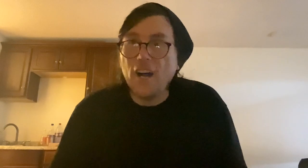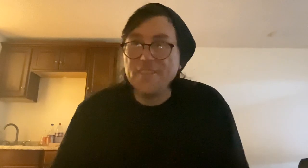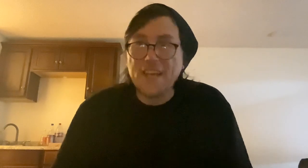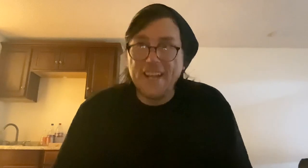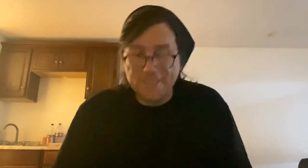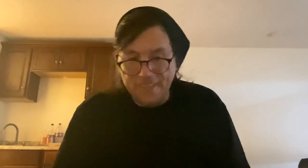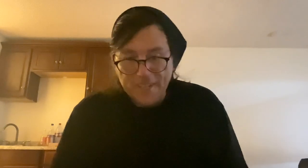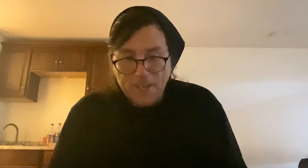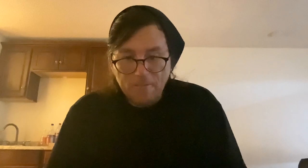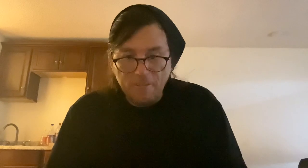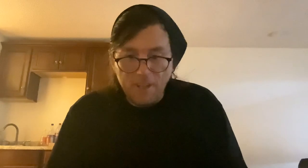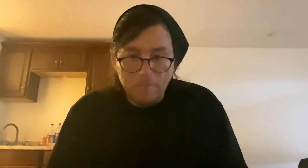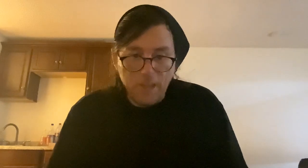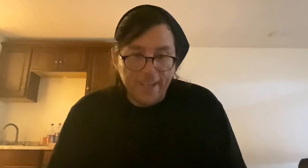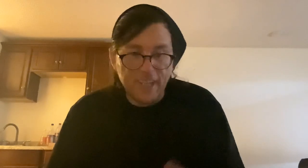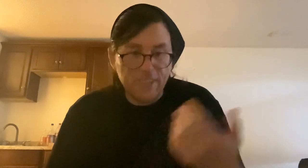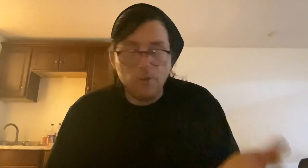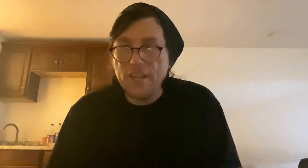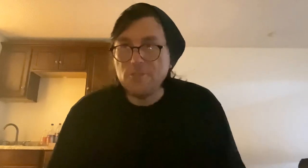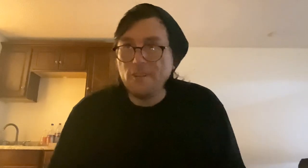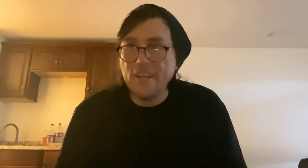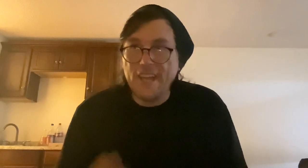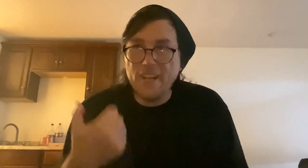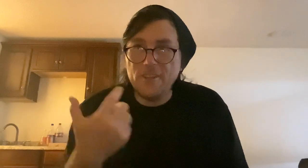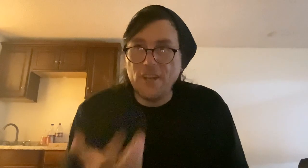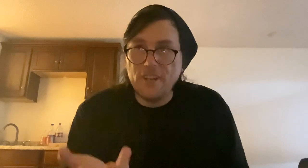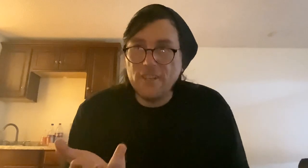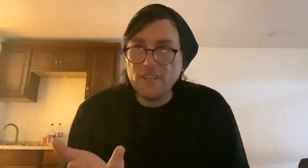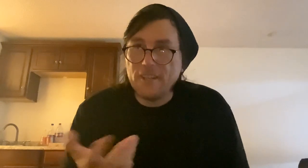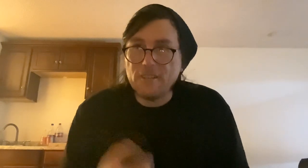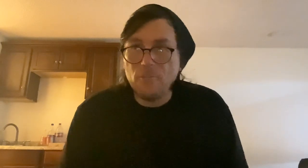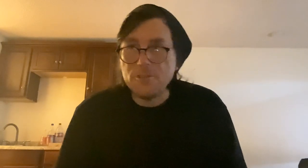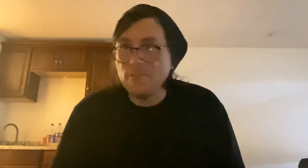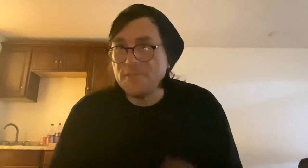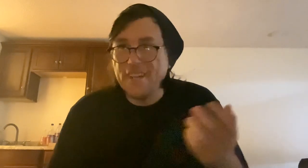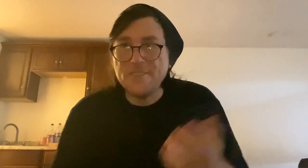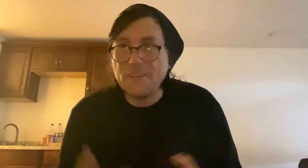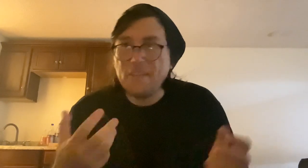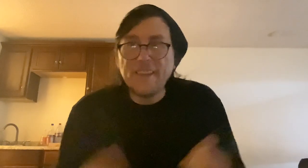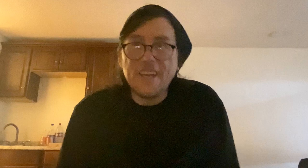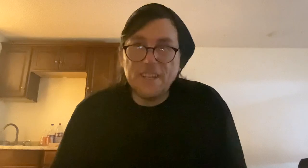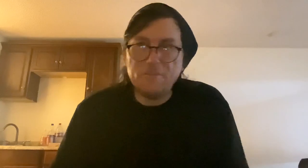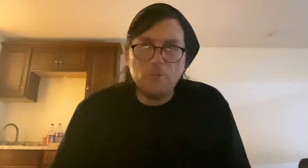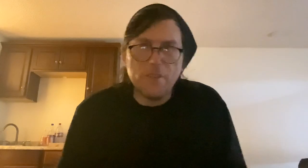contacted from, like, uh, Kodansha and, uh, Karakawa Shoten and stuff like that and a few other